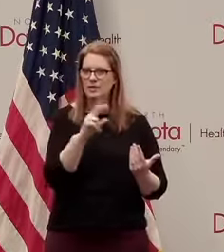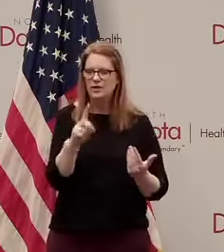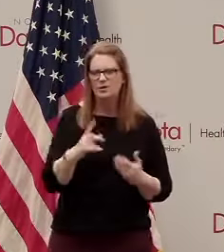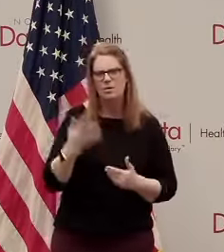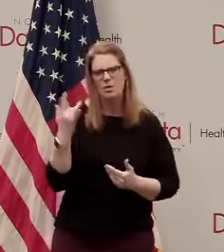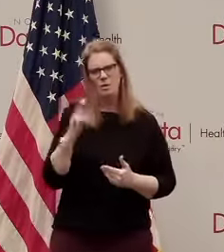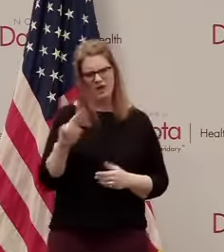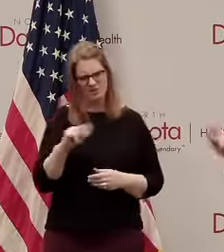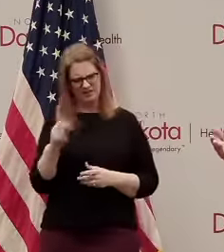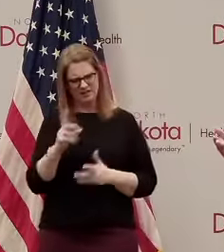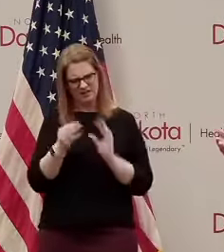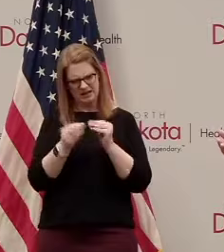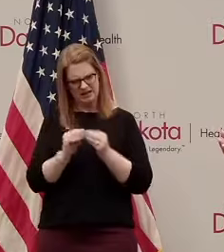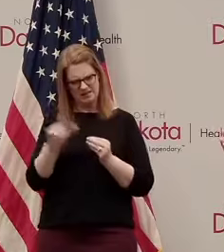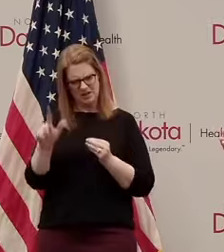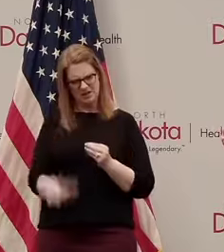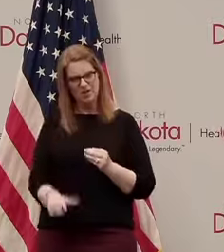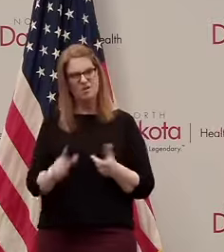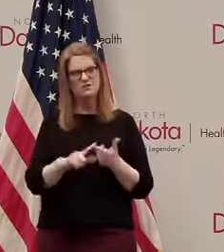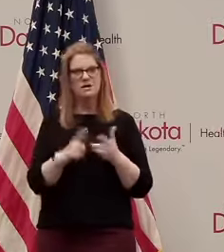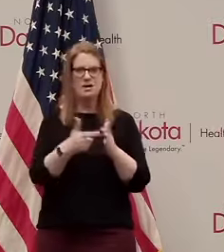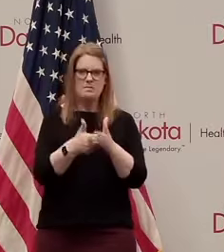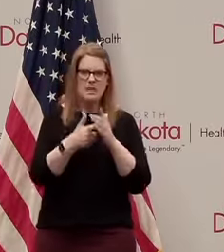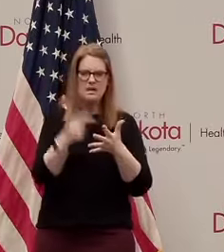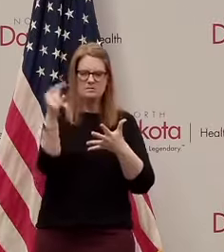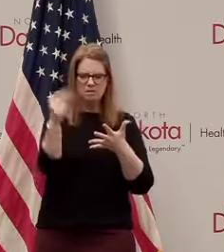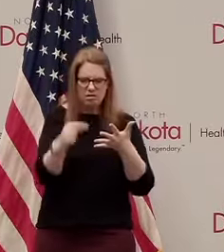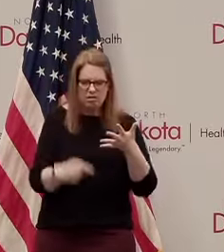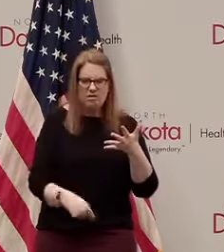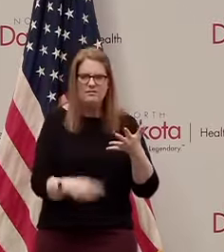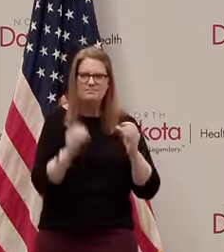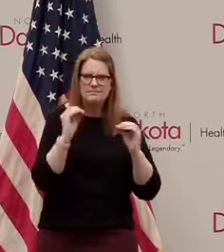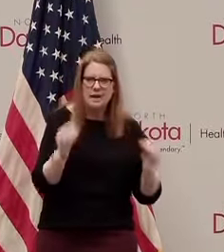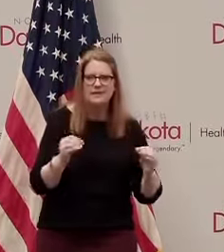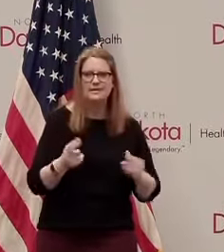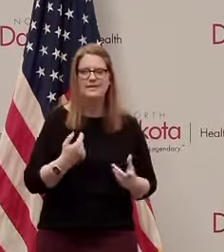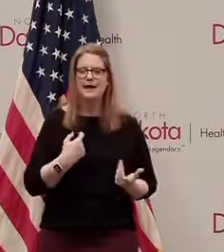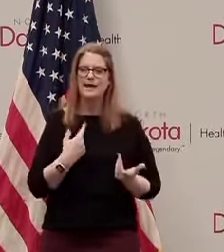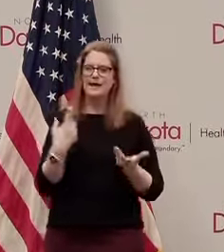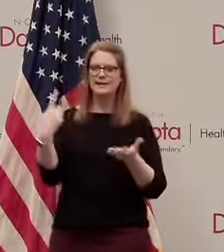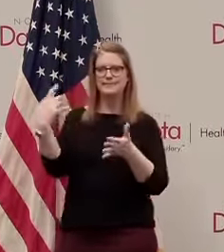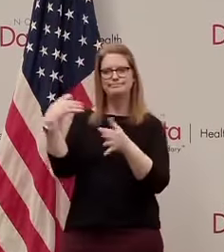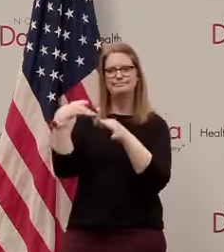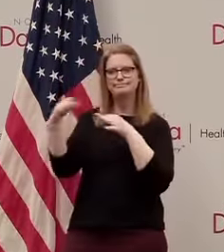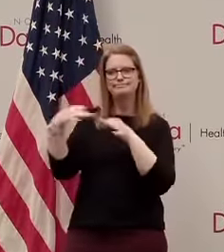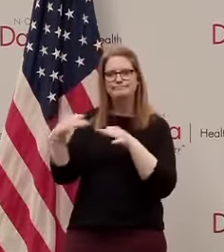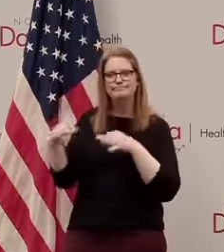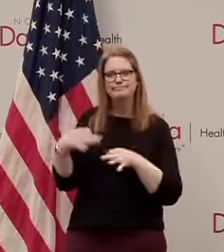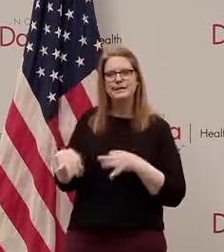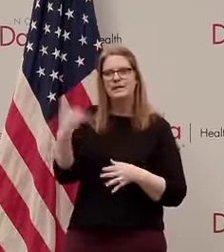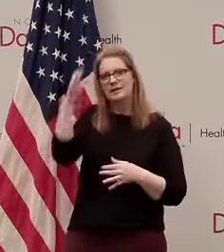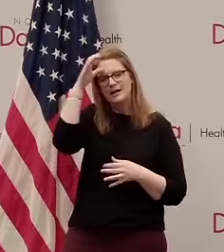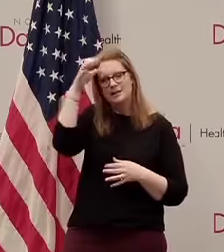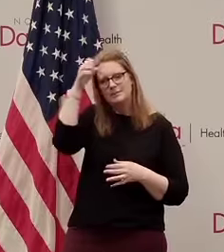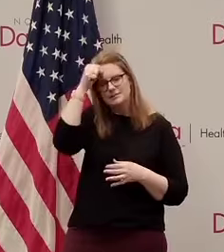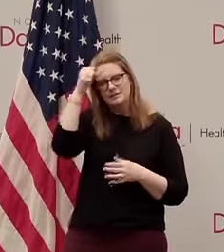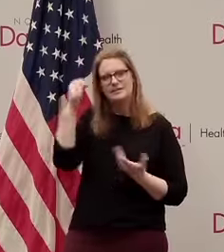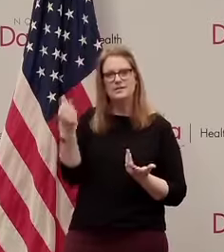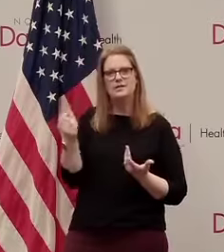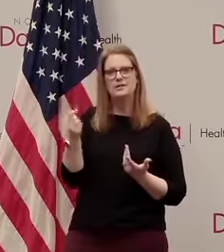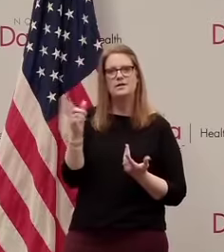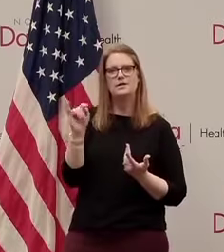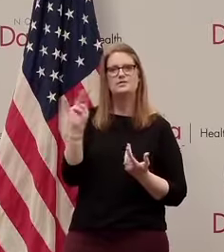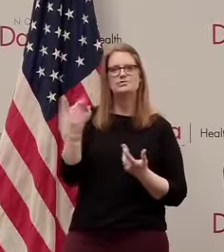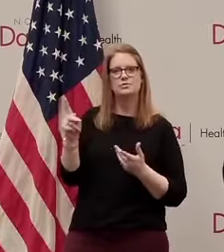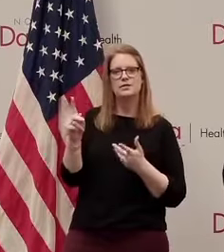numbers be so low and why don't you have all these mandates that everybody else is doing and I just get to talk about common sense trumps government mandates every